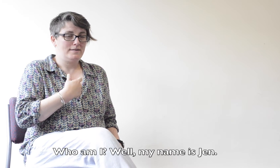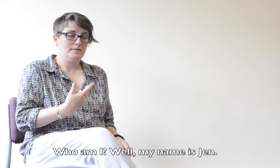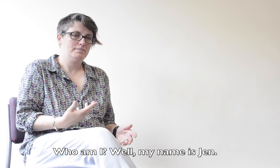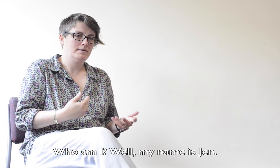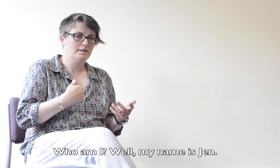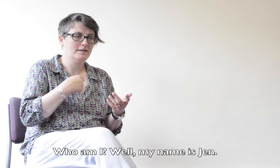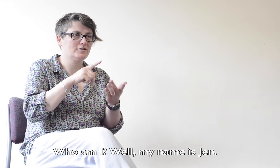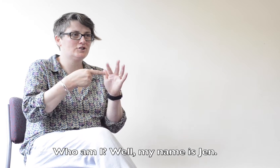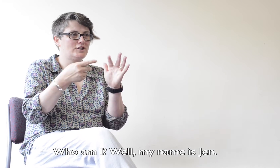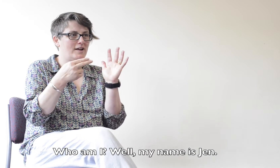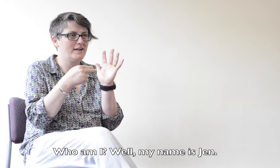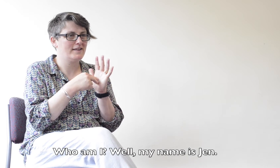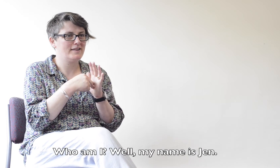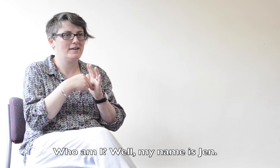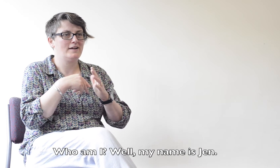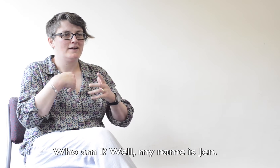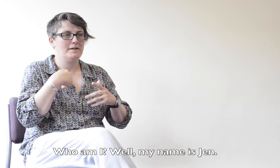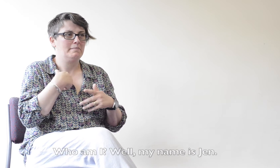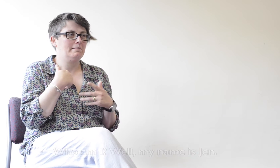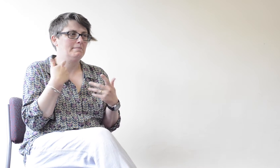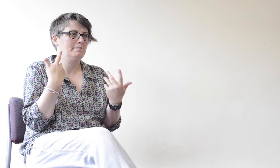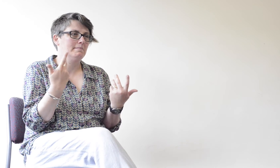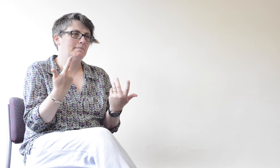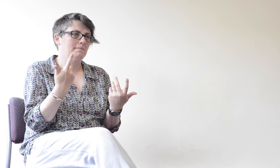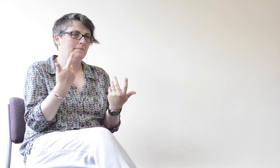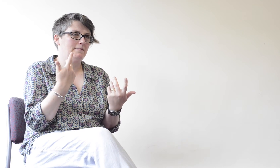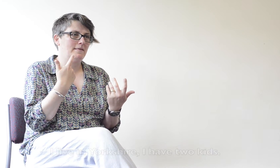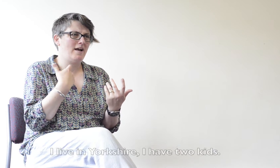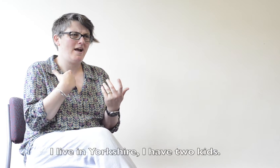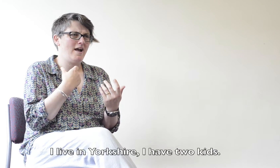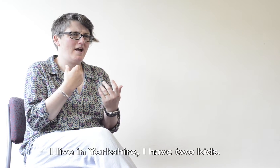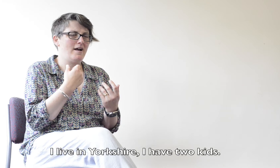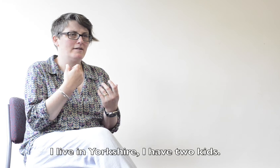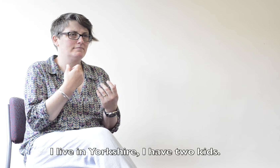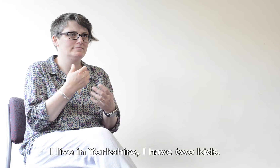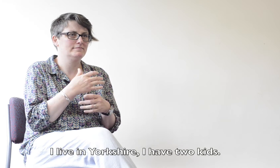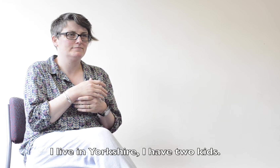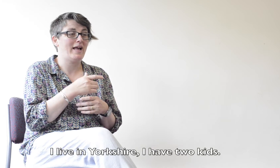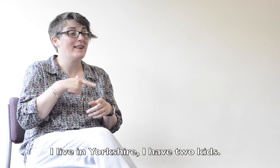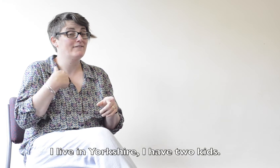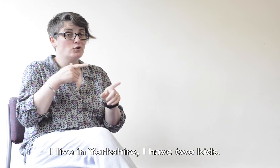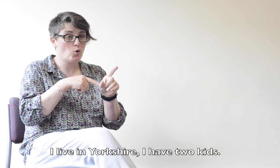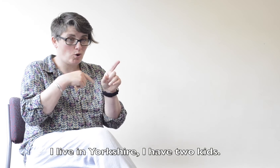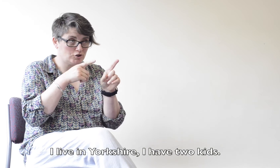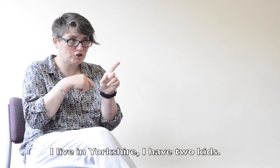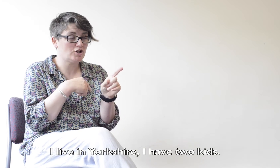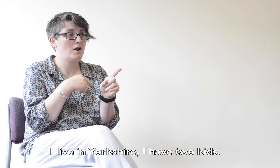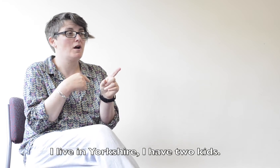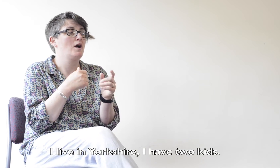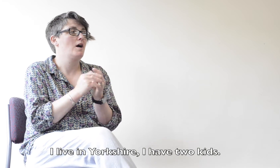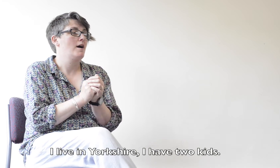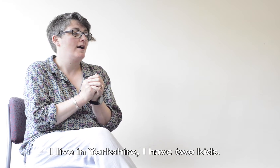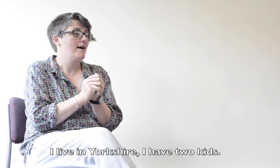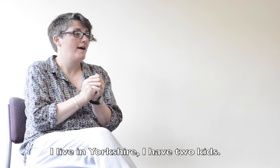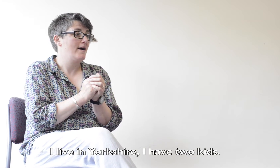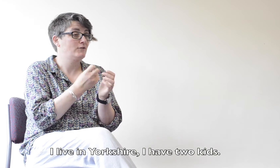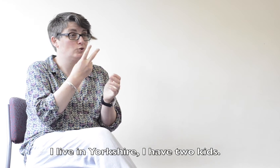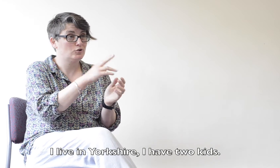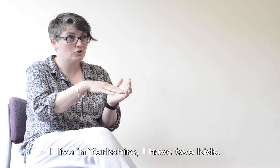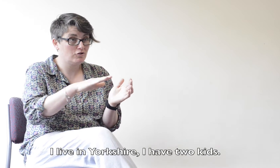Who am well, my name's Jen, I live in Yorkshire, and I have two